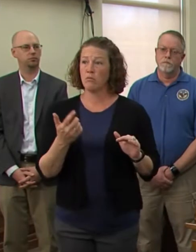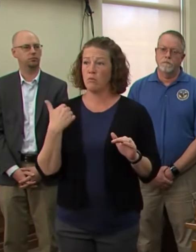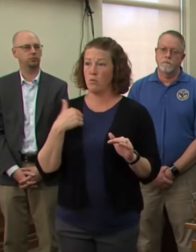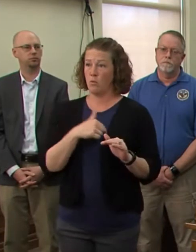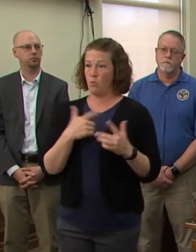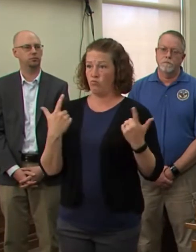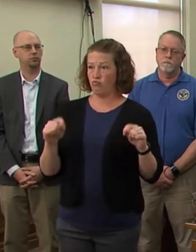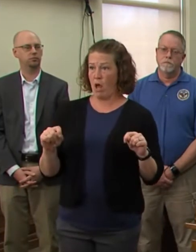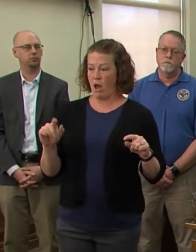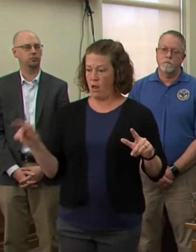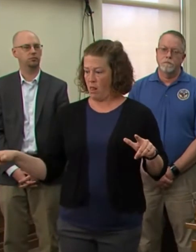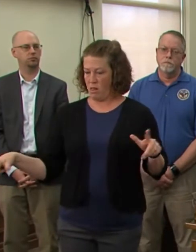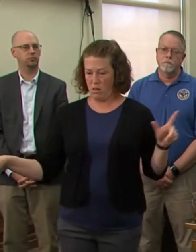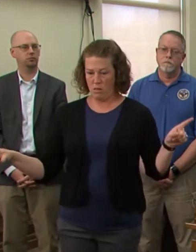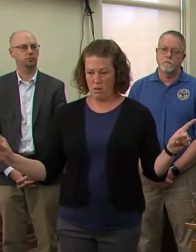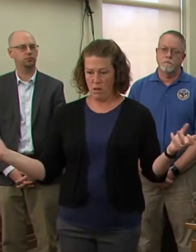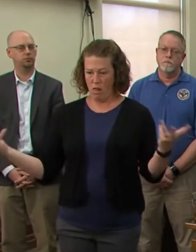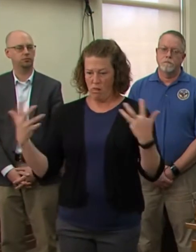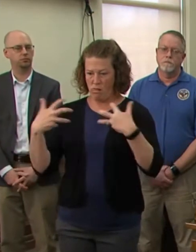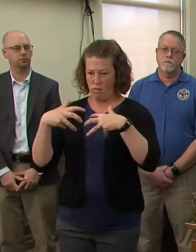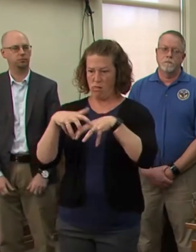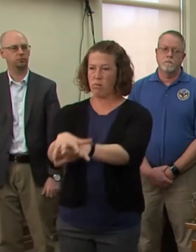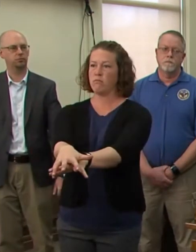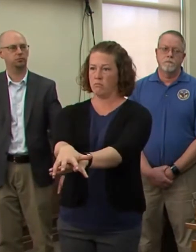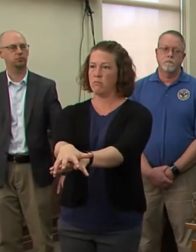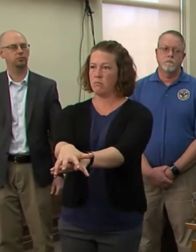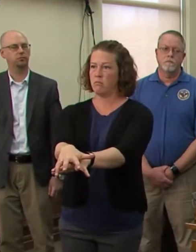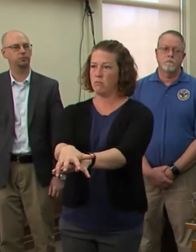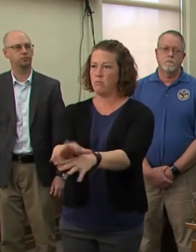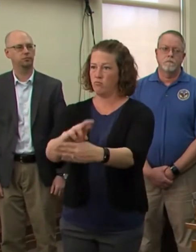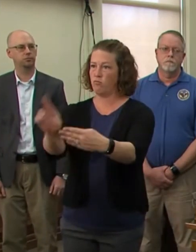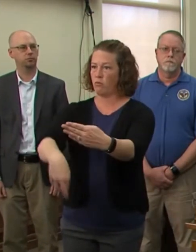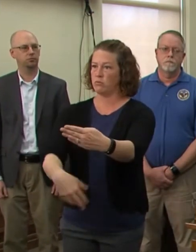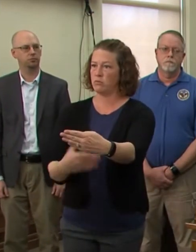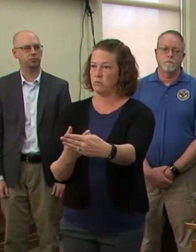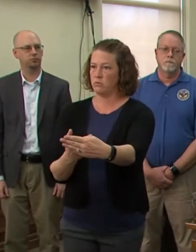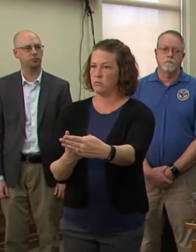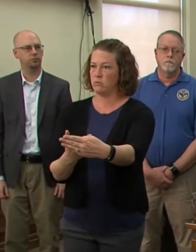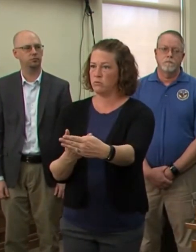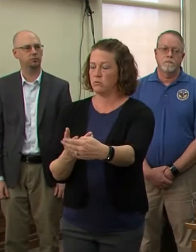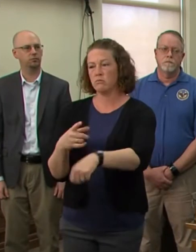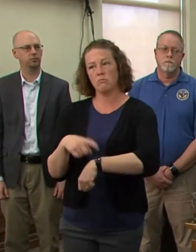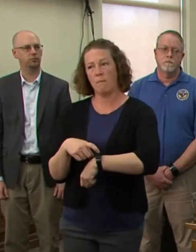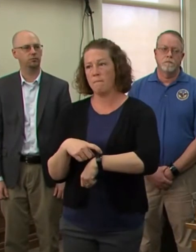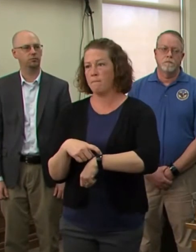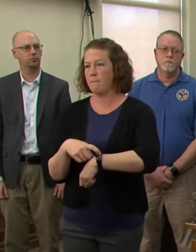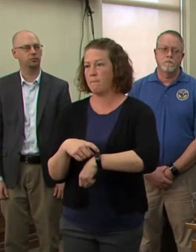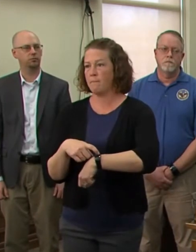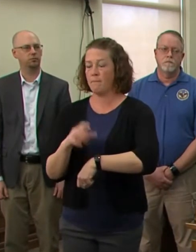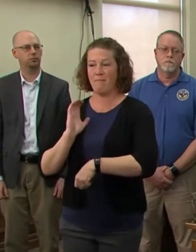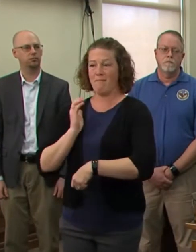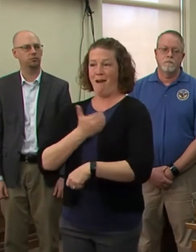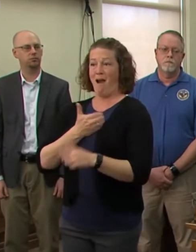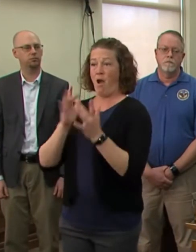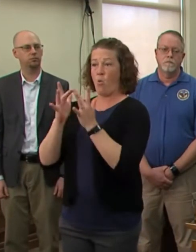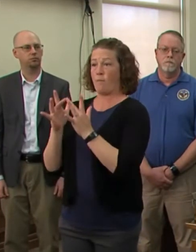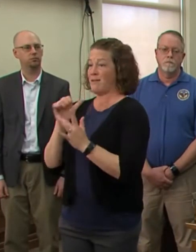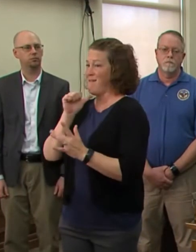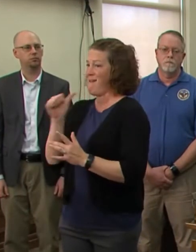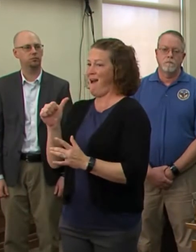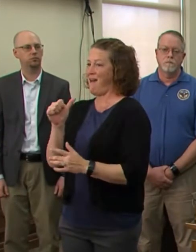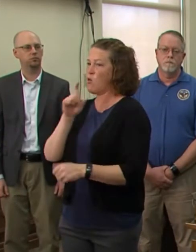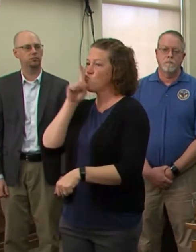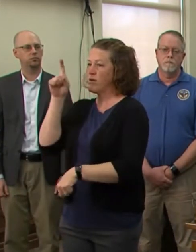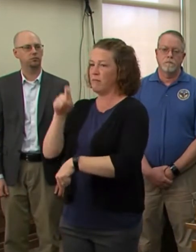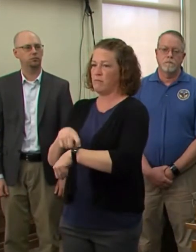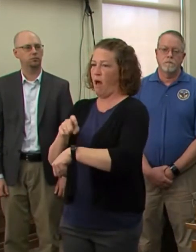to assimilate all of those test results and that takes time. So we can't update our website in real time. We'll be updating it once a day.